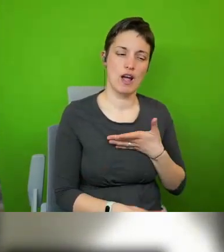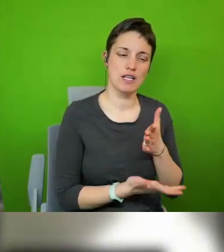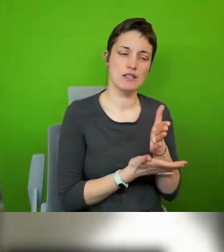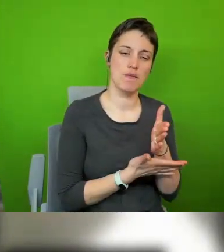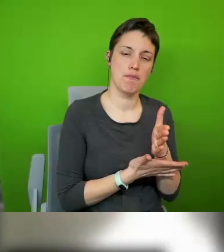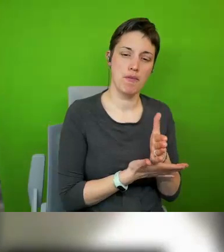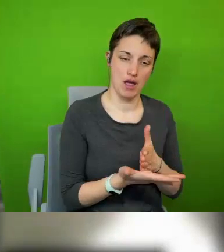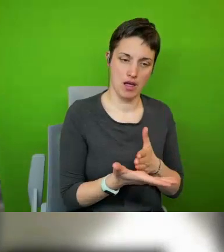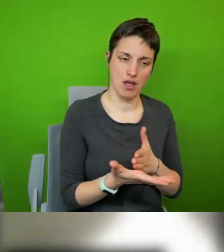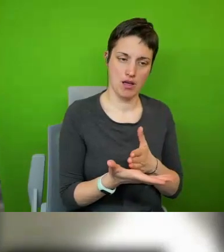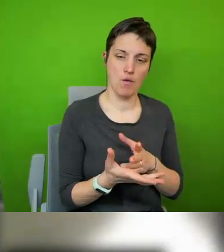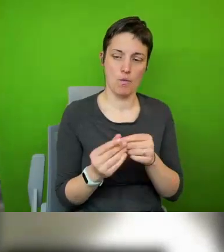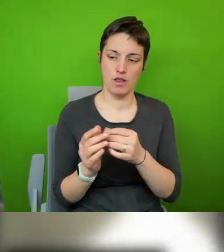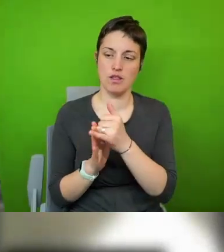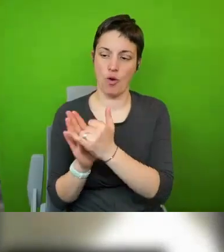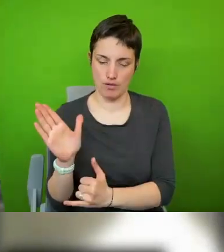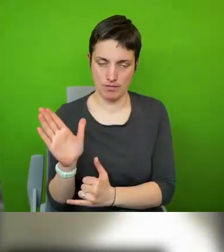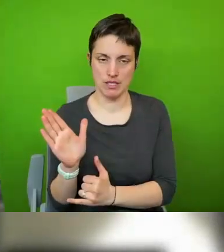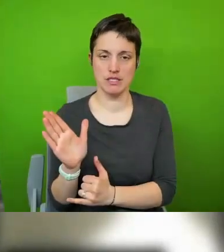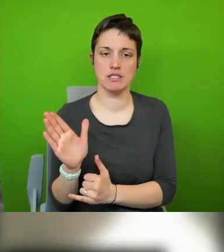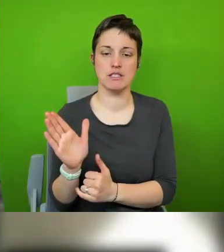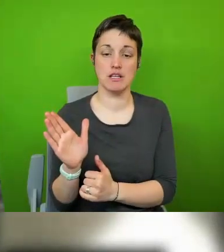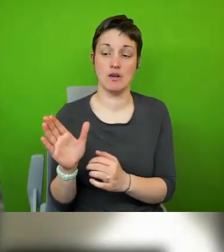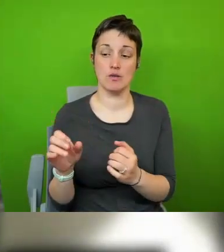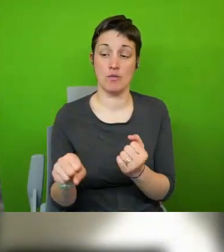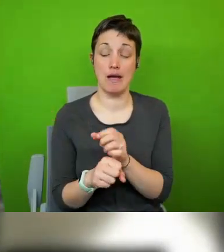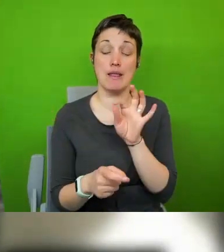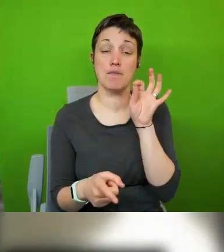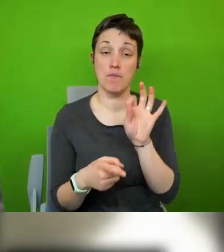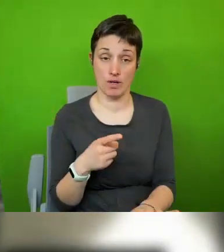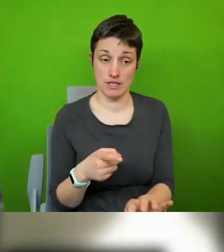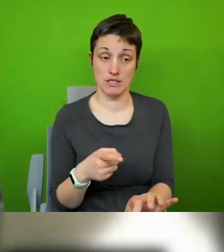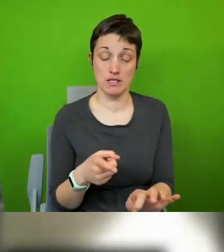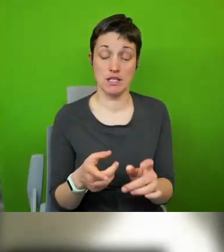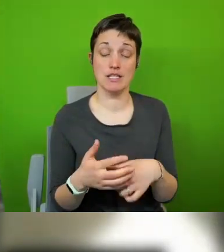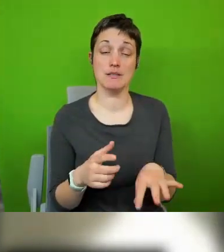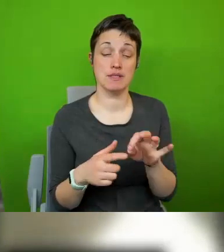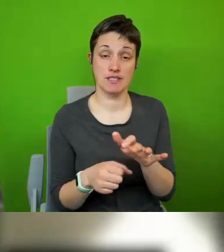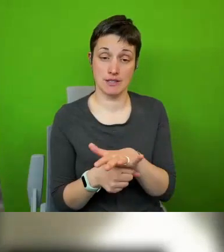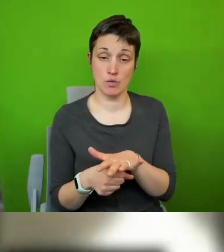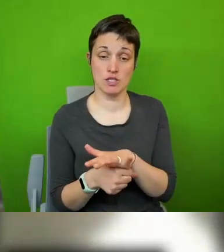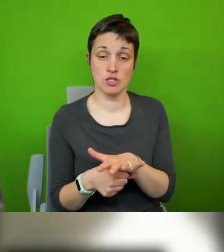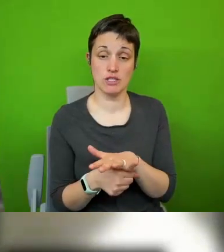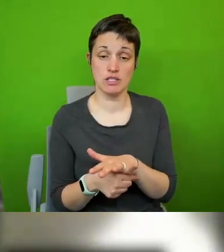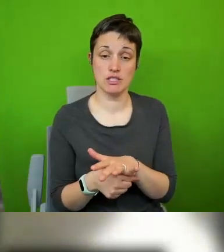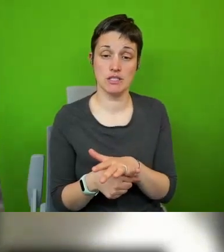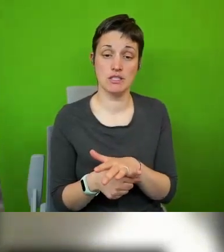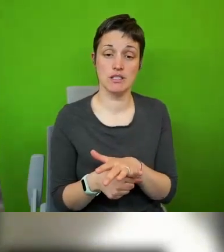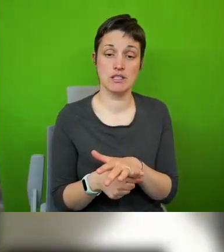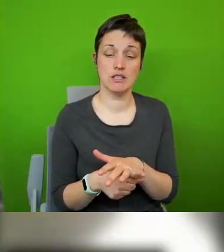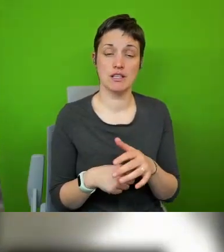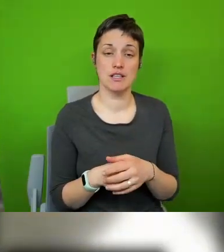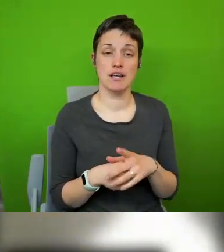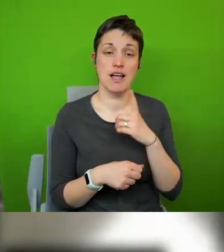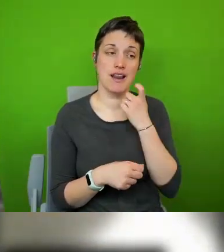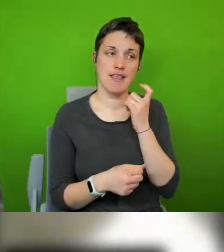rights documents and texts that are being used to make the point in certain in certain situations um and i think that's